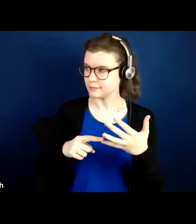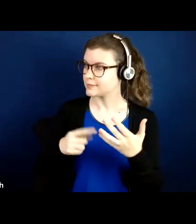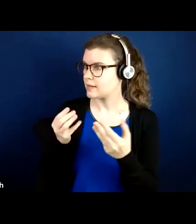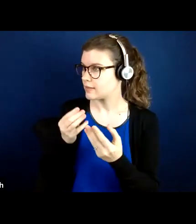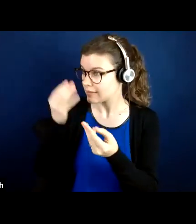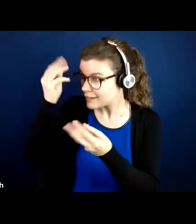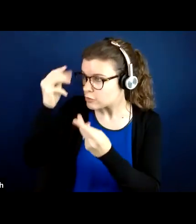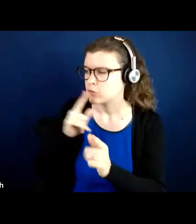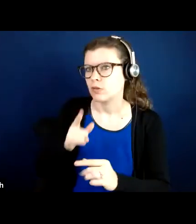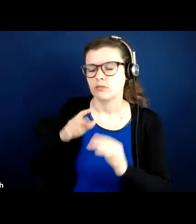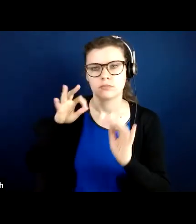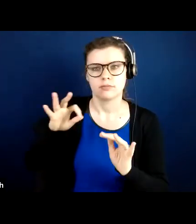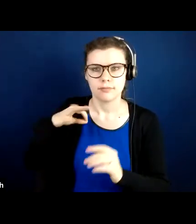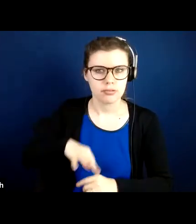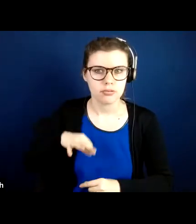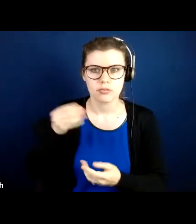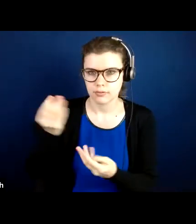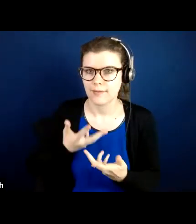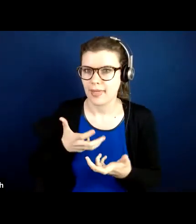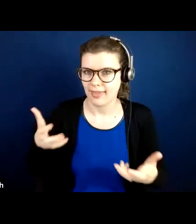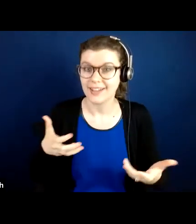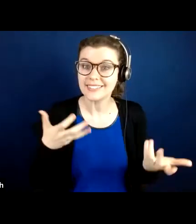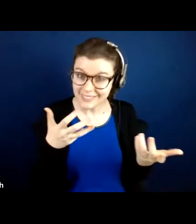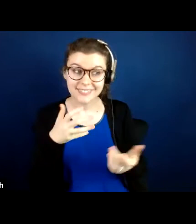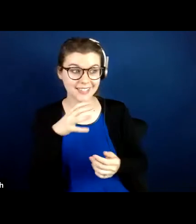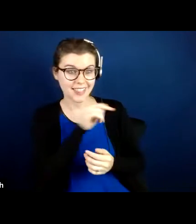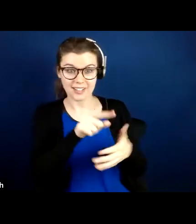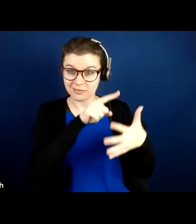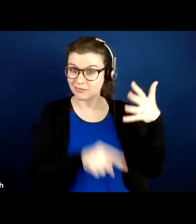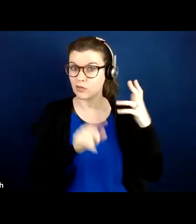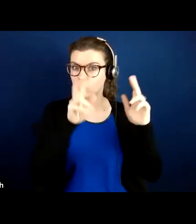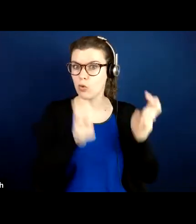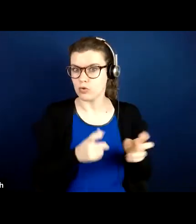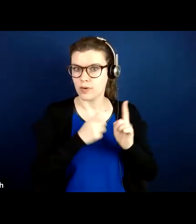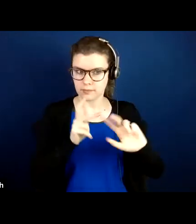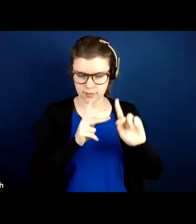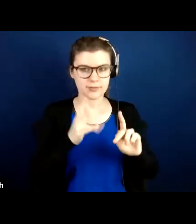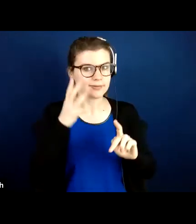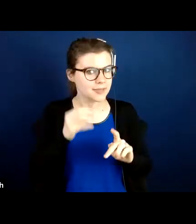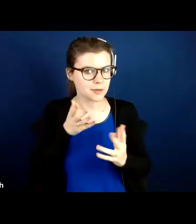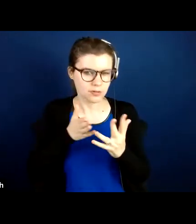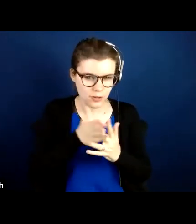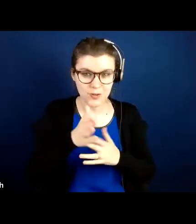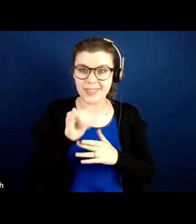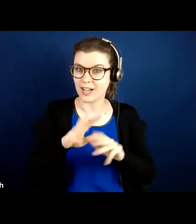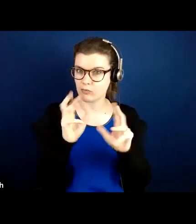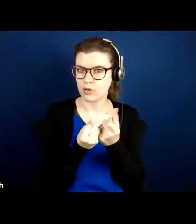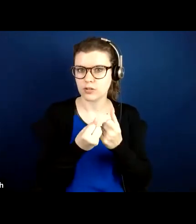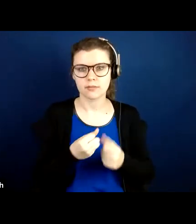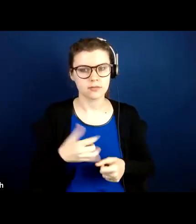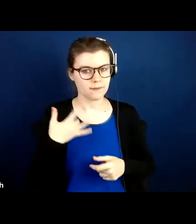informative. So that's what participants who went through the program, just a quick overview of what they had to say.